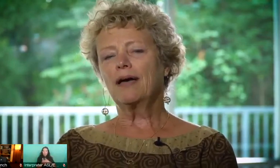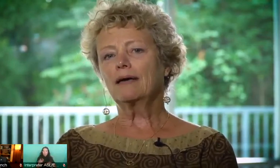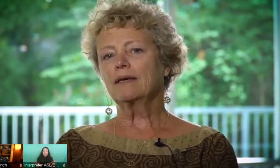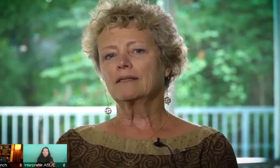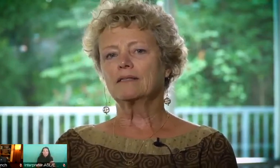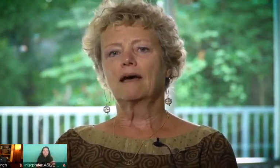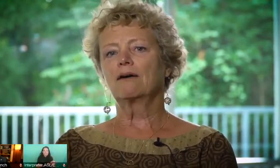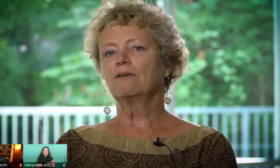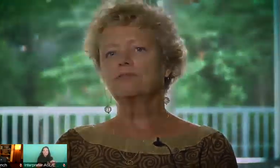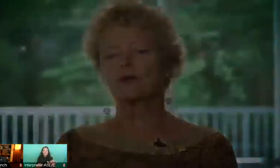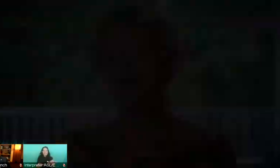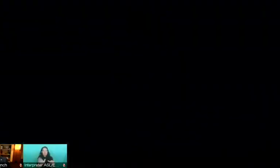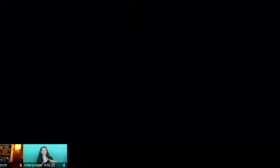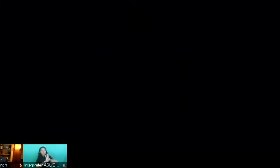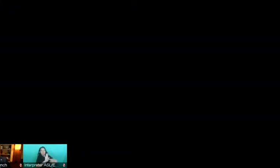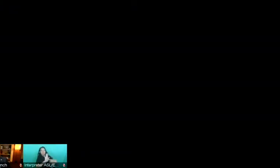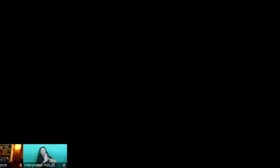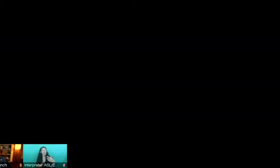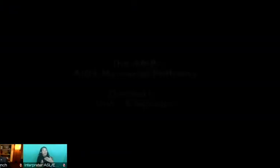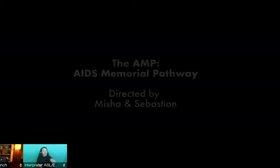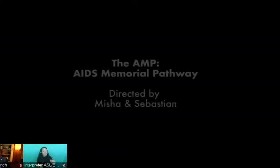the fact that it's not over.